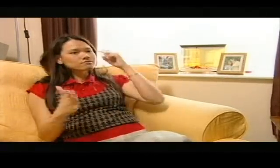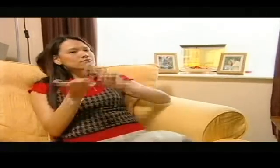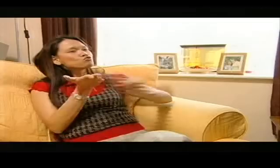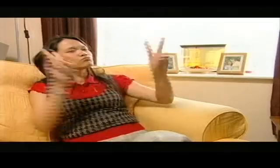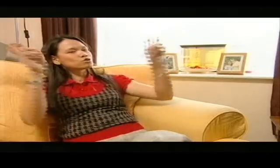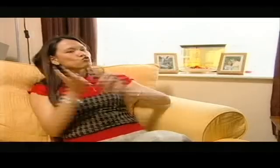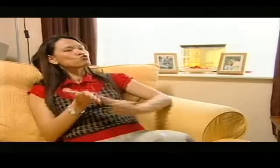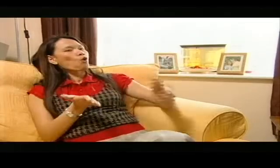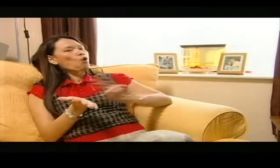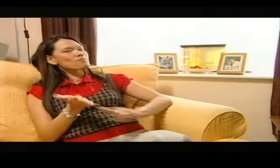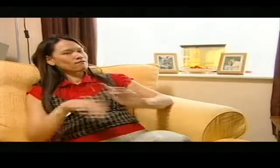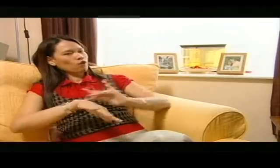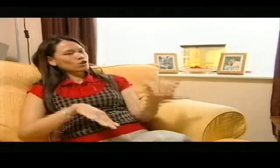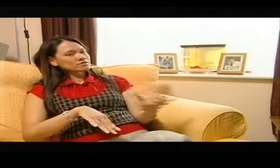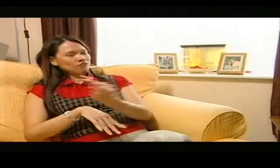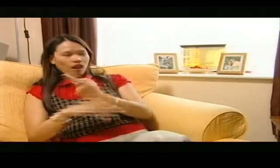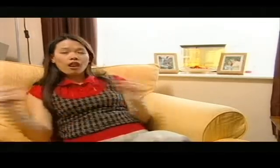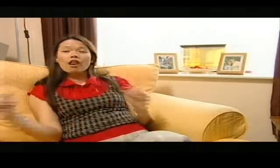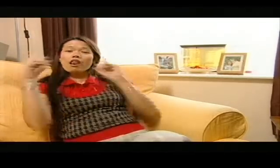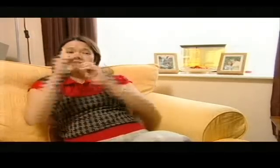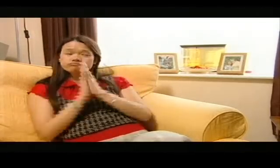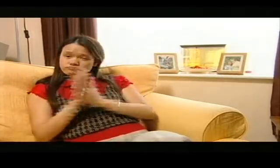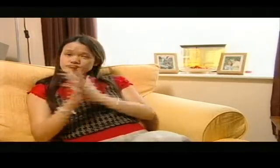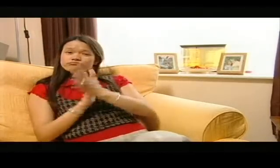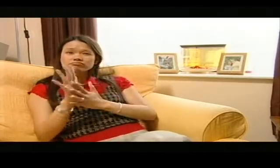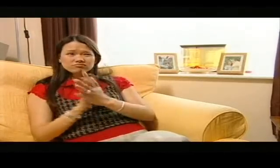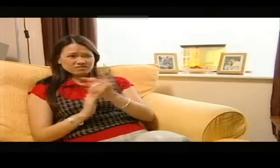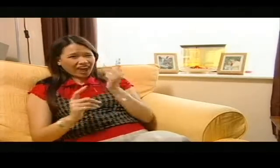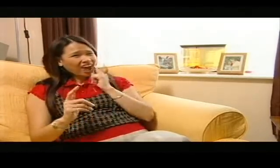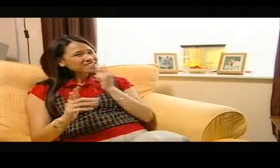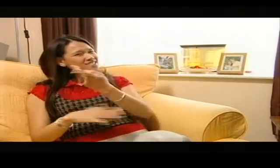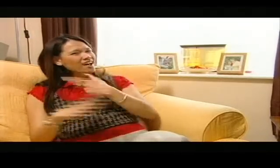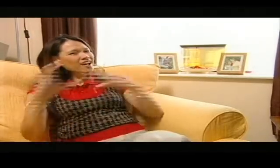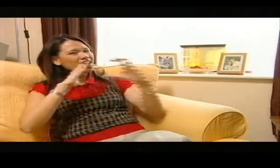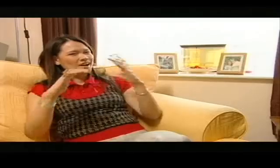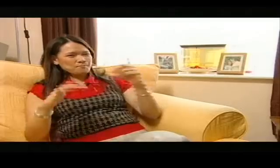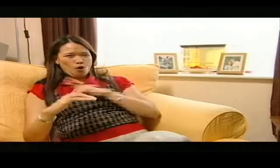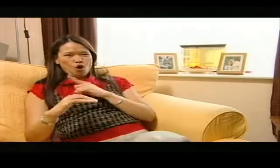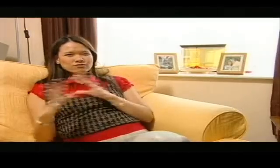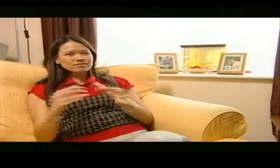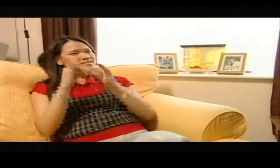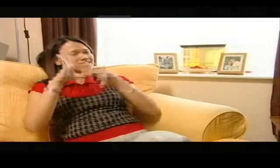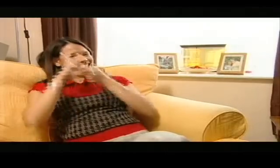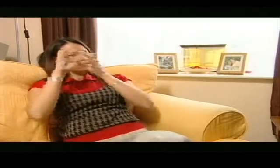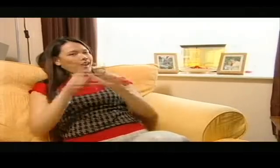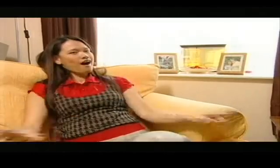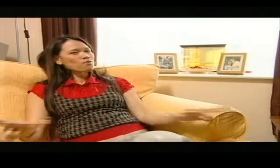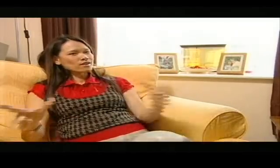We're both professional people, and it was easy to communicate because of the language we used. He had a real respect for the Philippines,